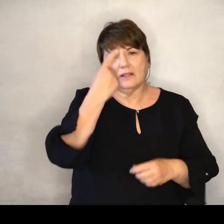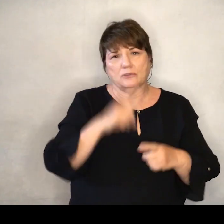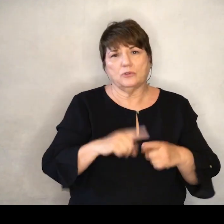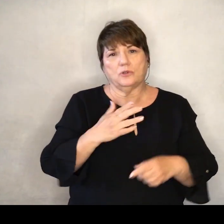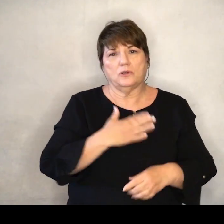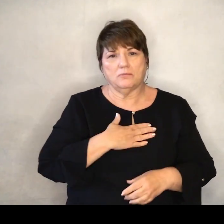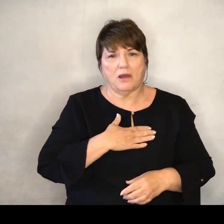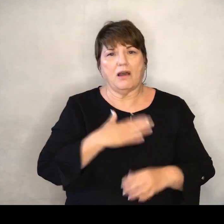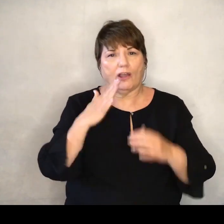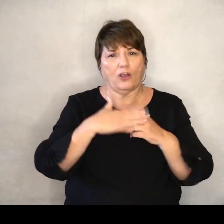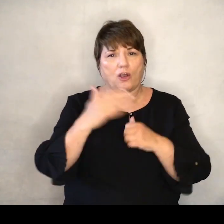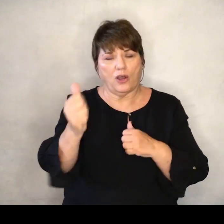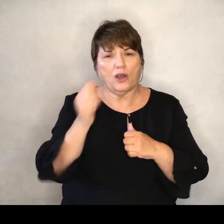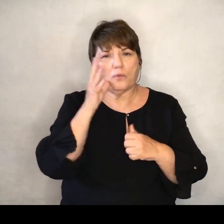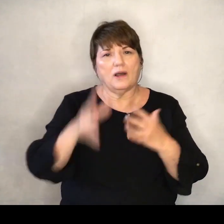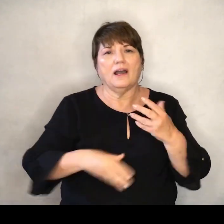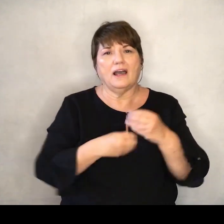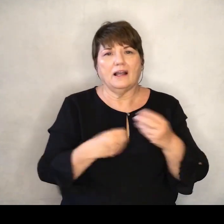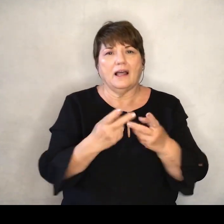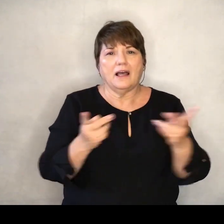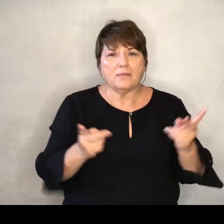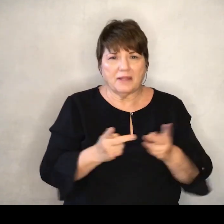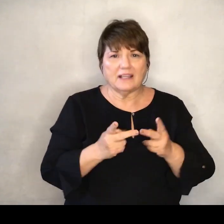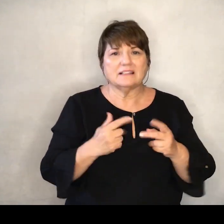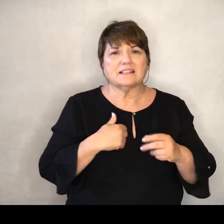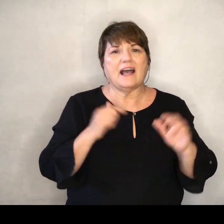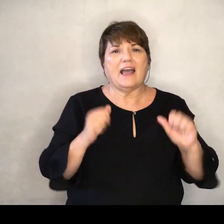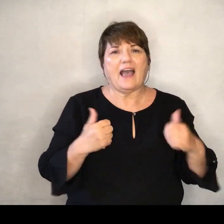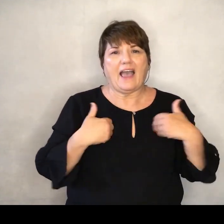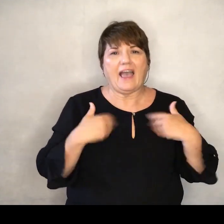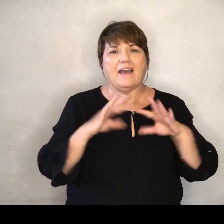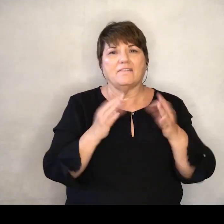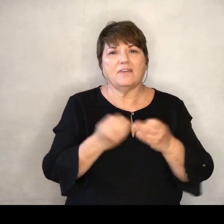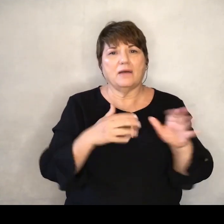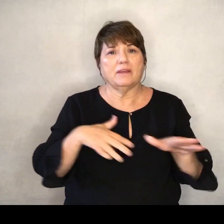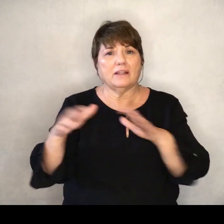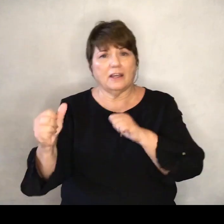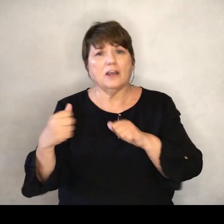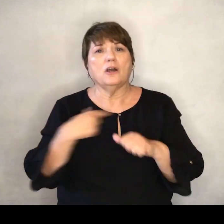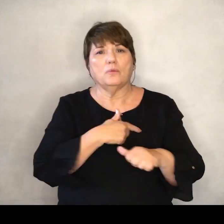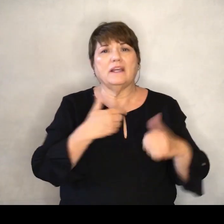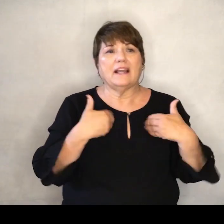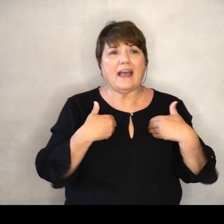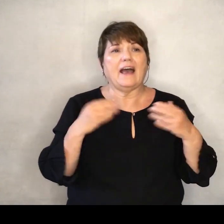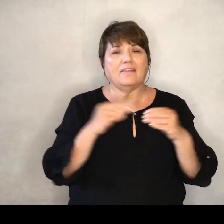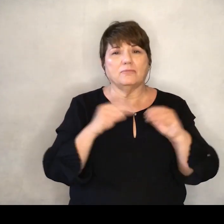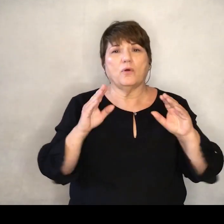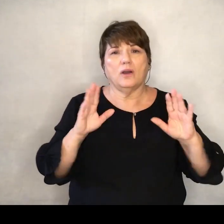terms of call Which will add in a place where I get family leave Which means we can have a whole lot more kids